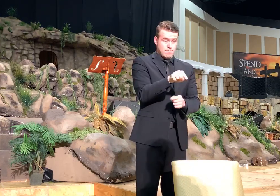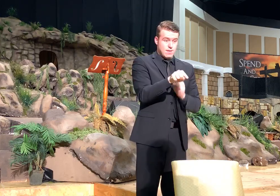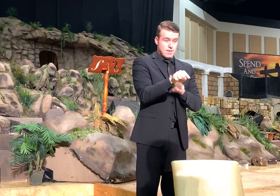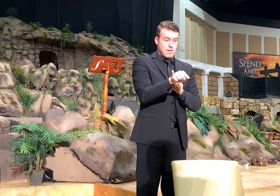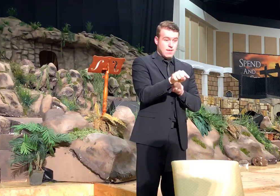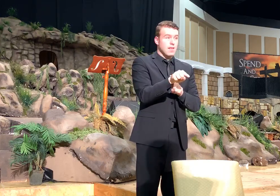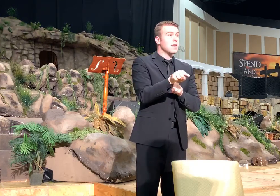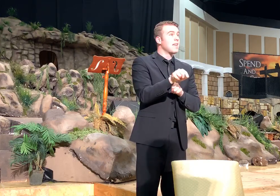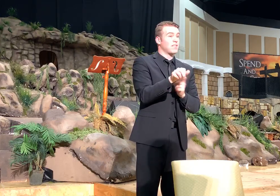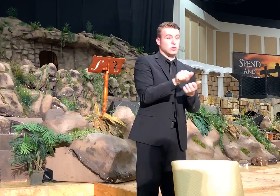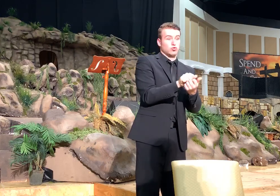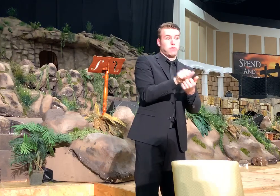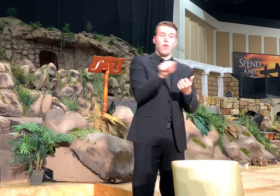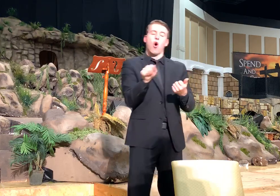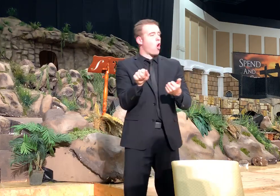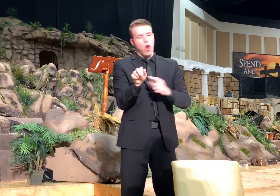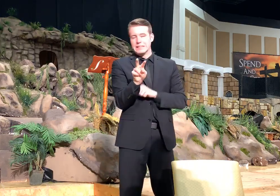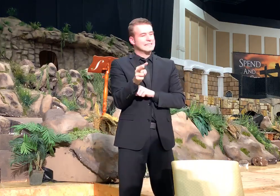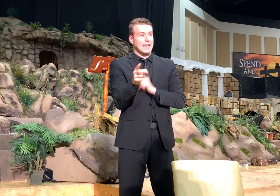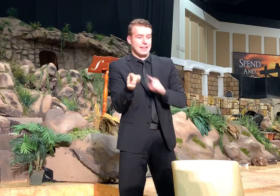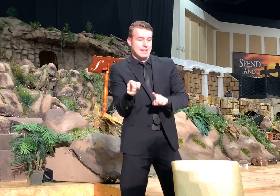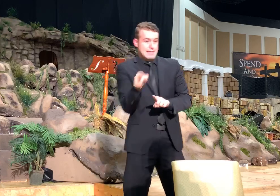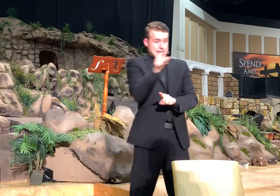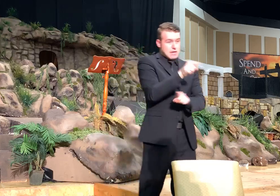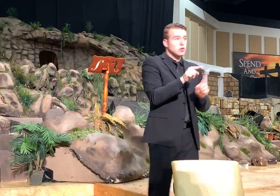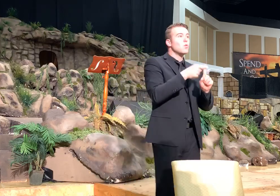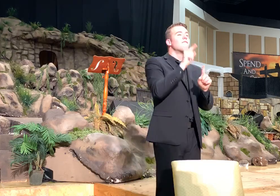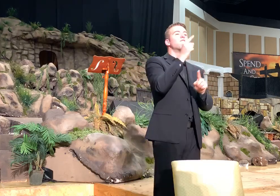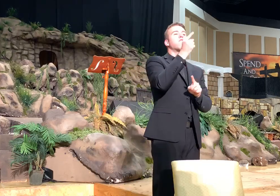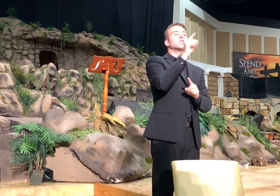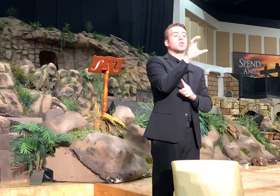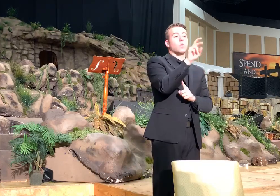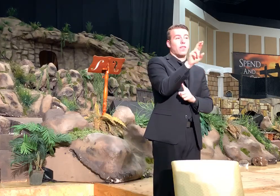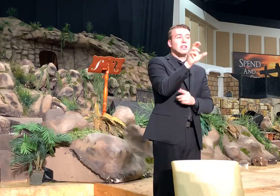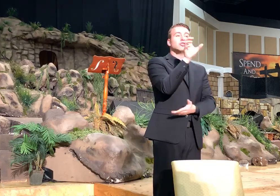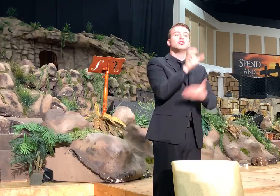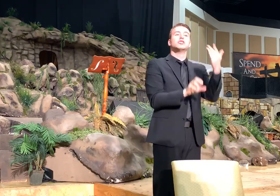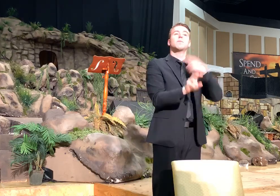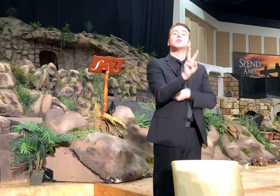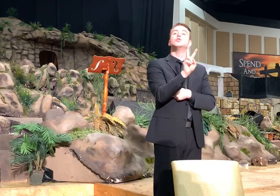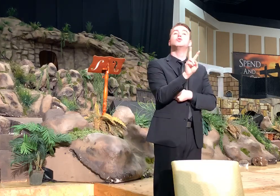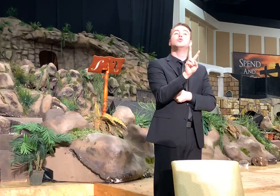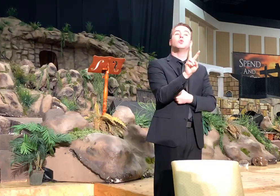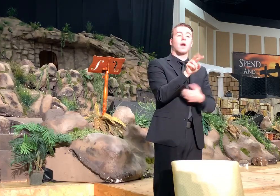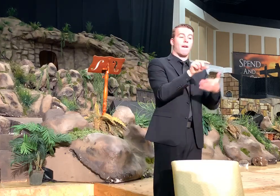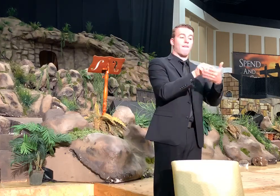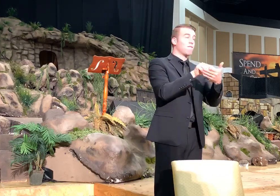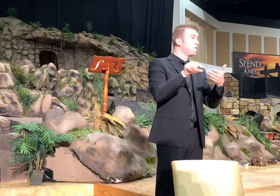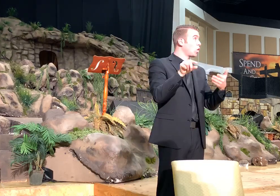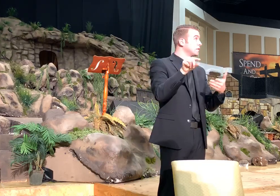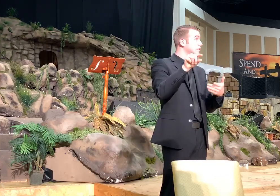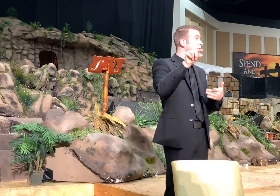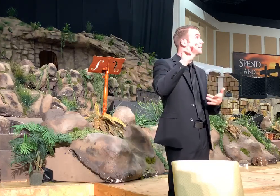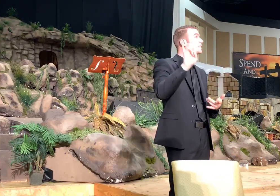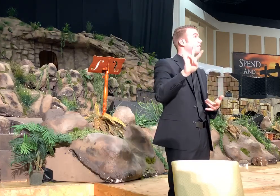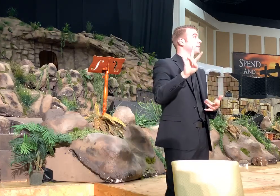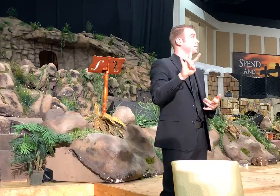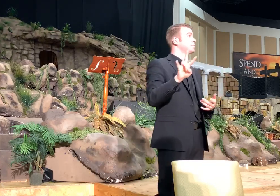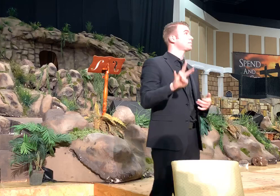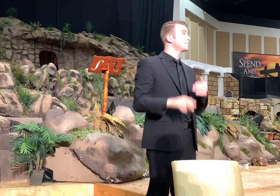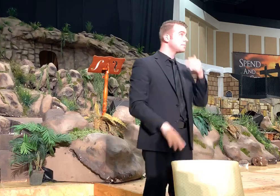one book too far. It's first Corinthians. First Corinthians chapter two and verse number seven.